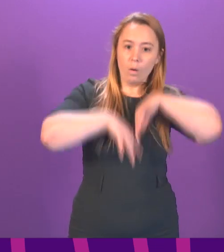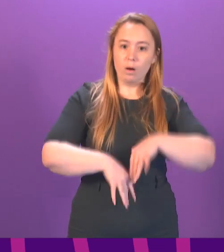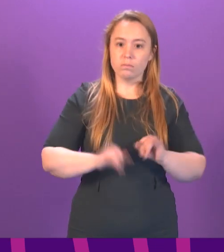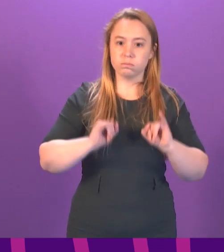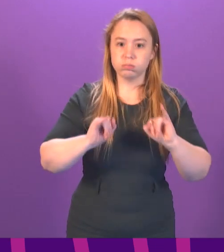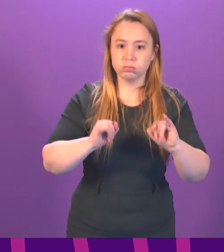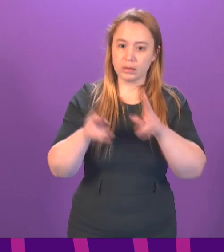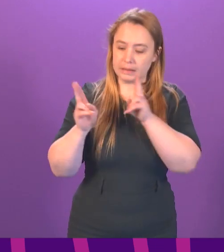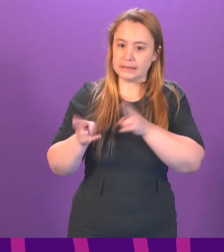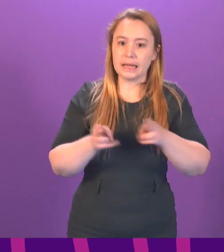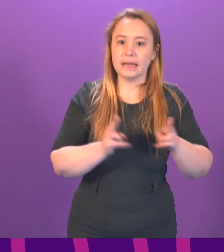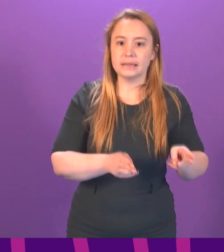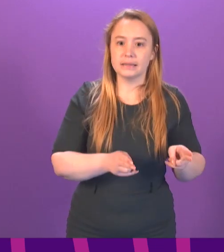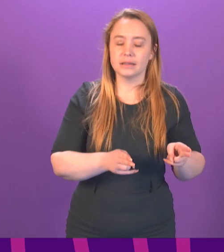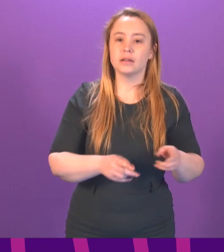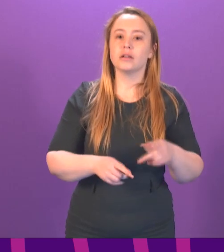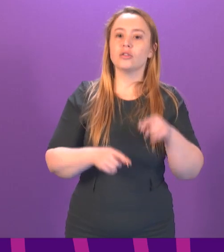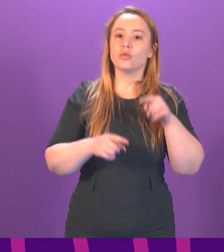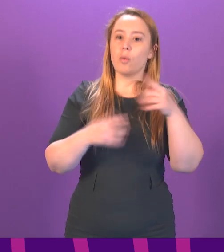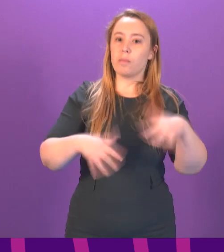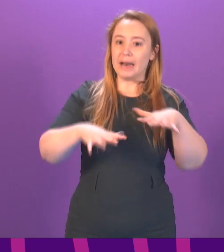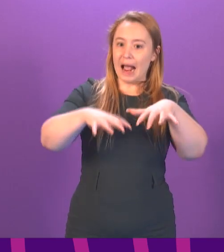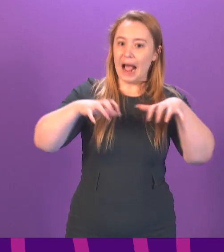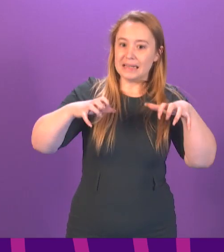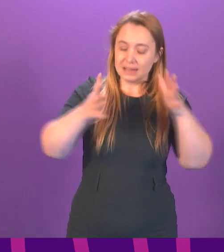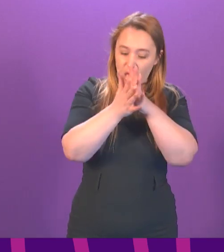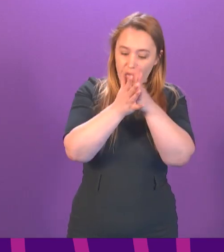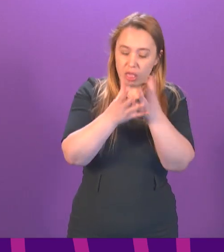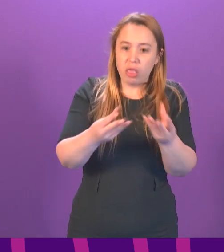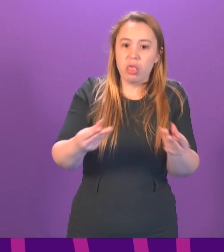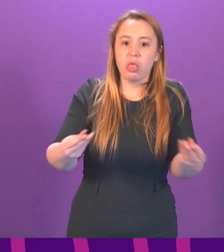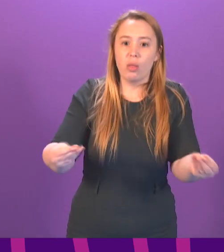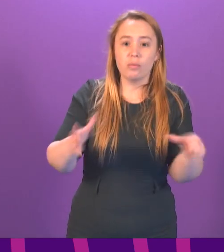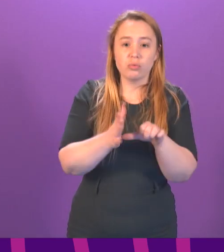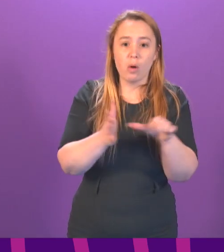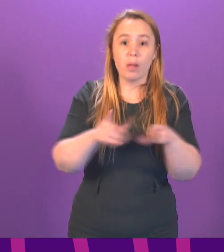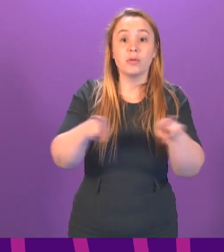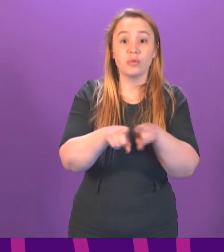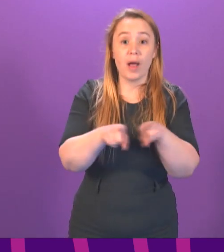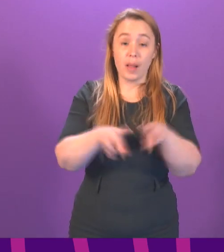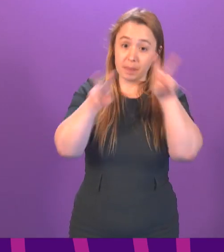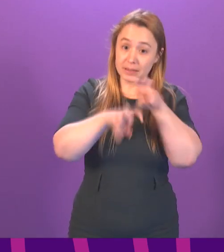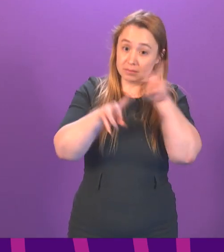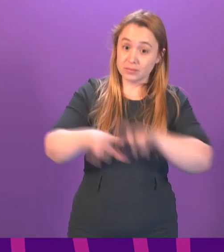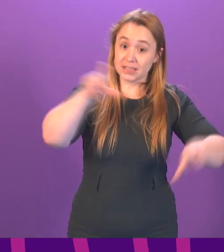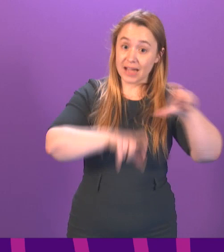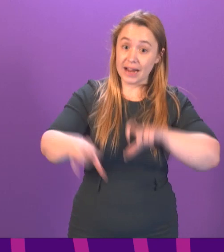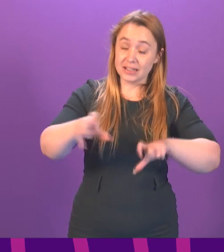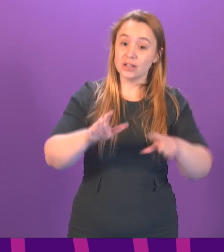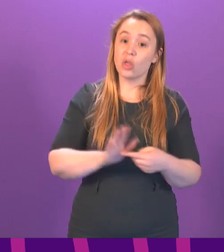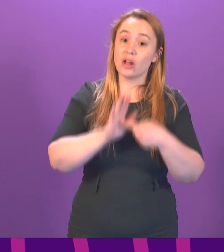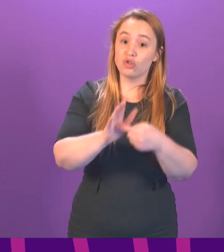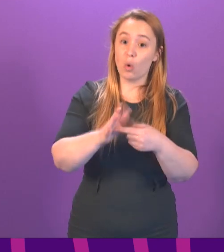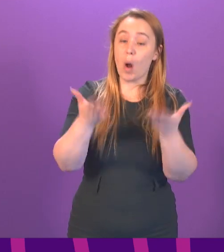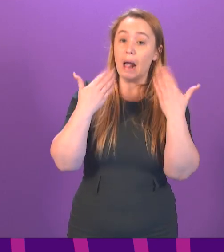study published a fortnight ago on accelerating global ice loss, which matches the worst case scenarios of the Intergovernmental Panel on Climate Change.